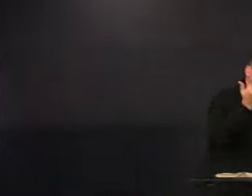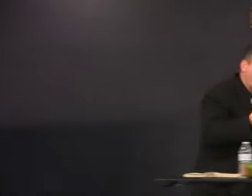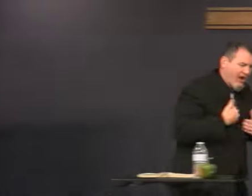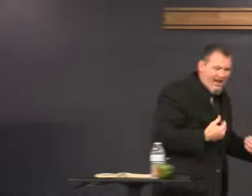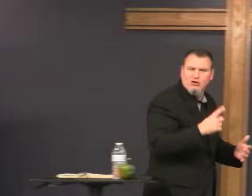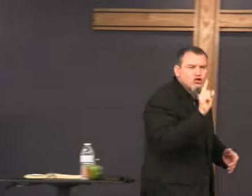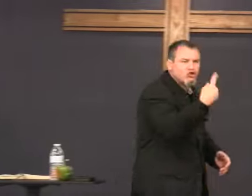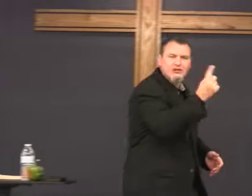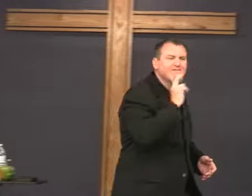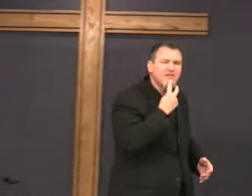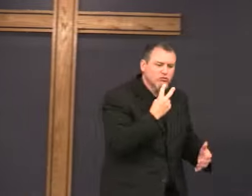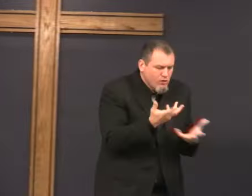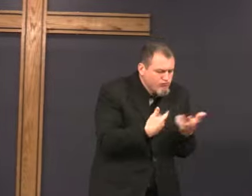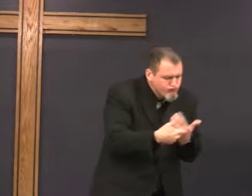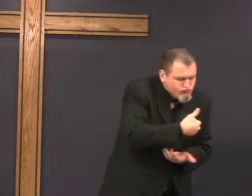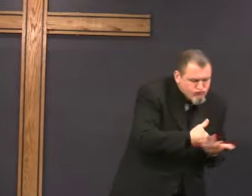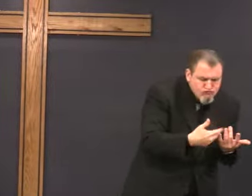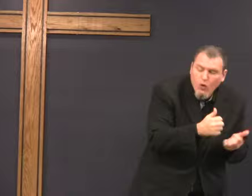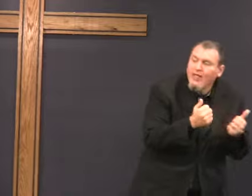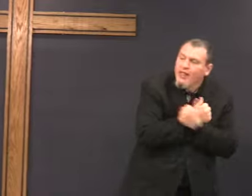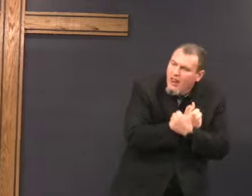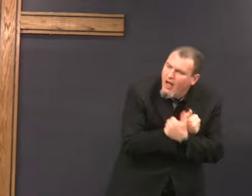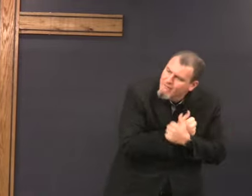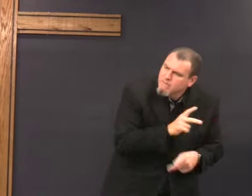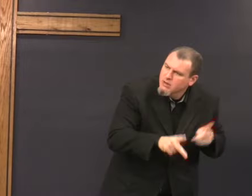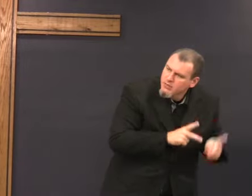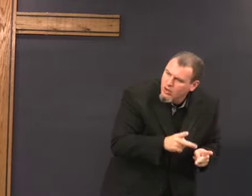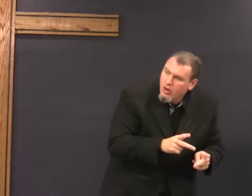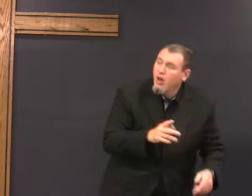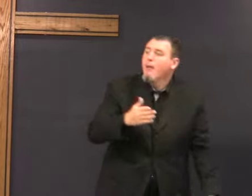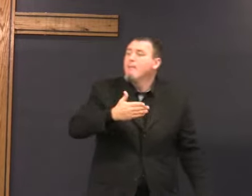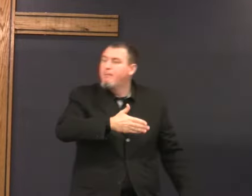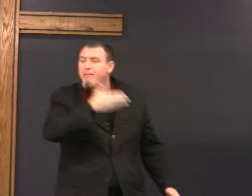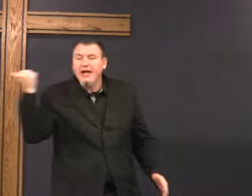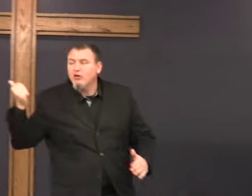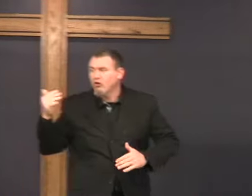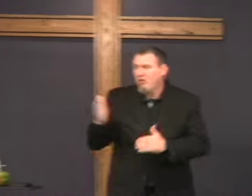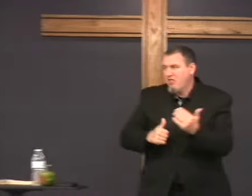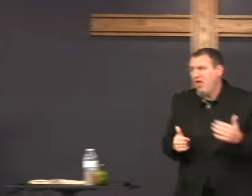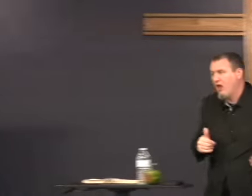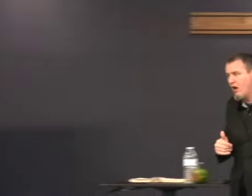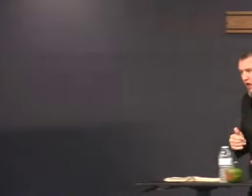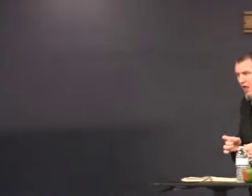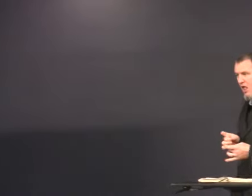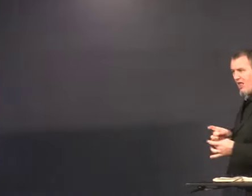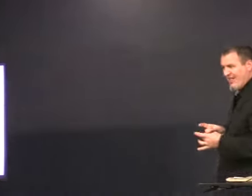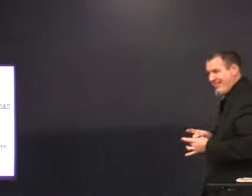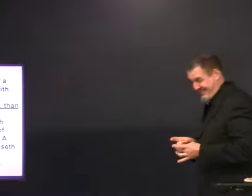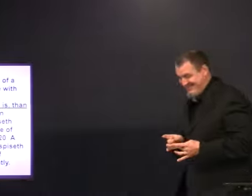problem says better to have just vegetables love people that you love better than